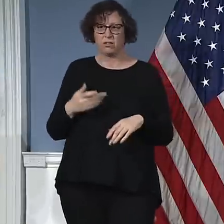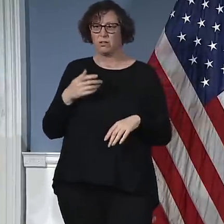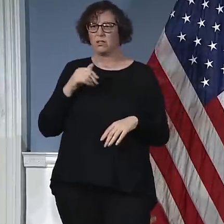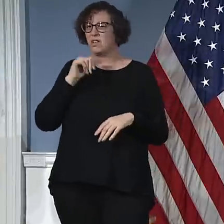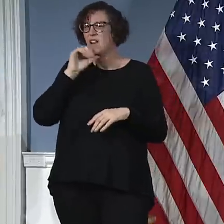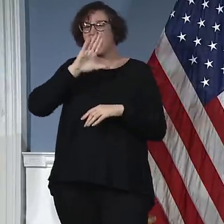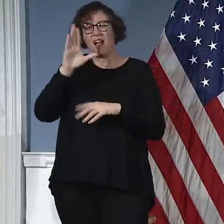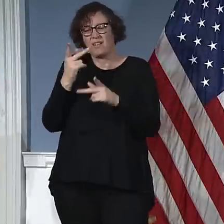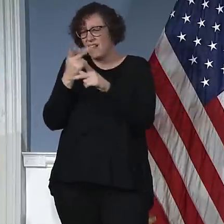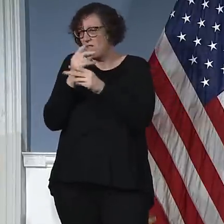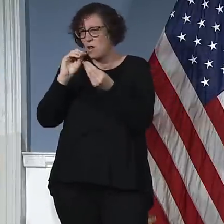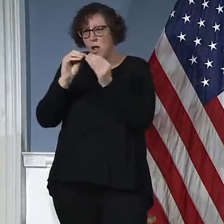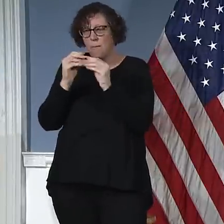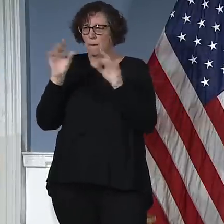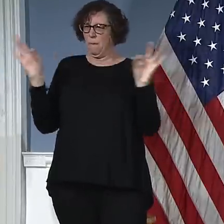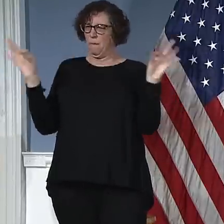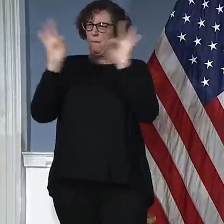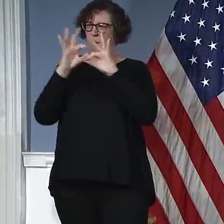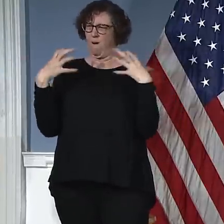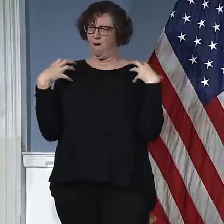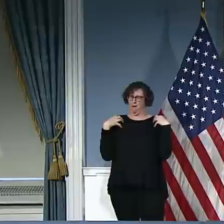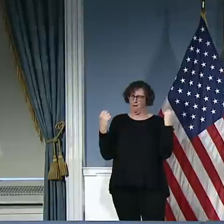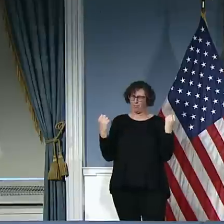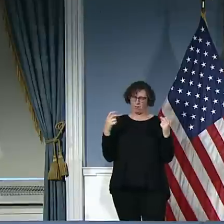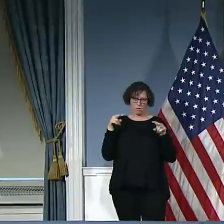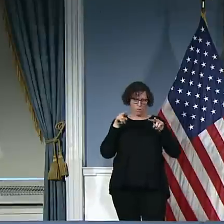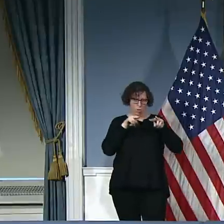with that overview report. Doctors, want to add?